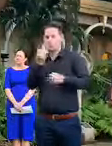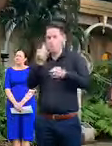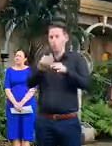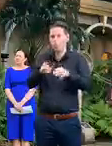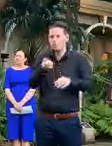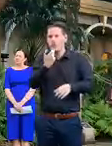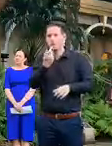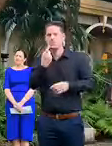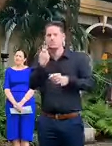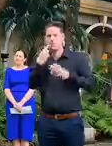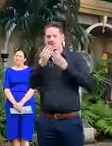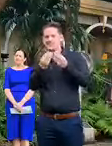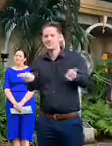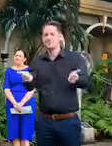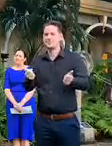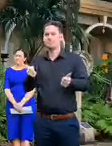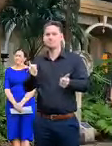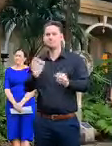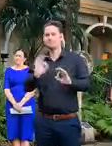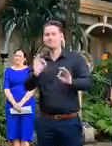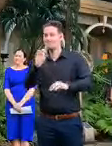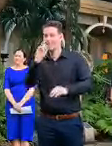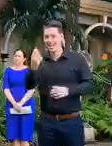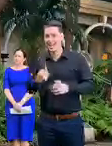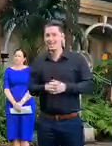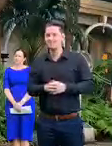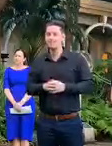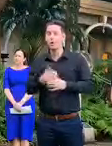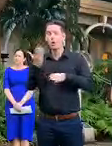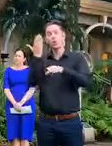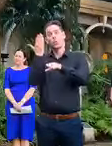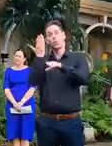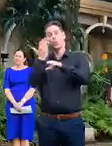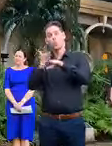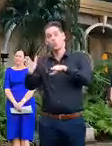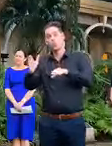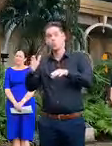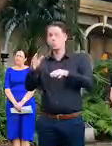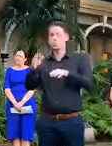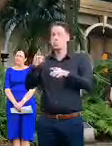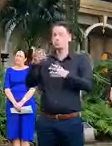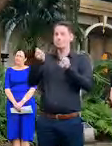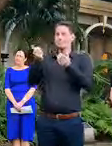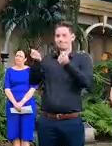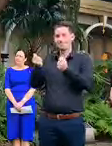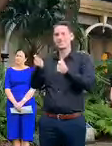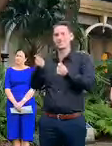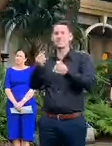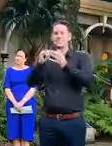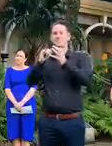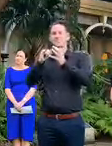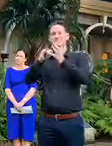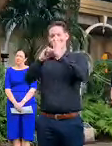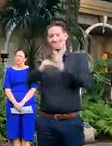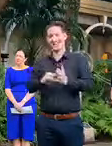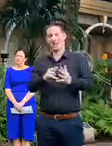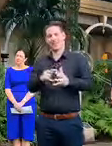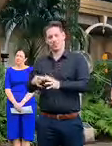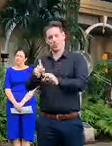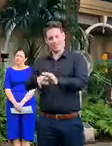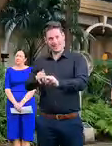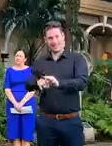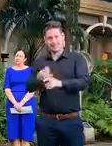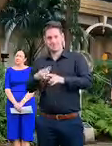this disease fortunately most of the new cases continue to be in the south in the southeast